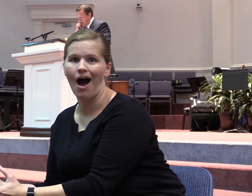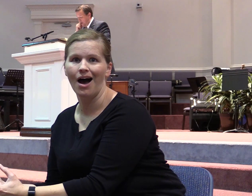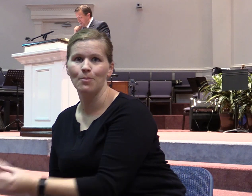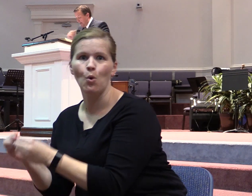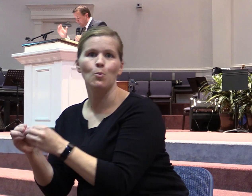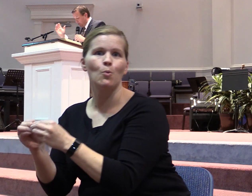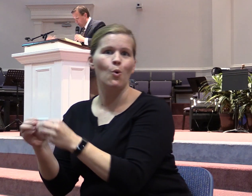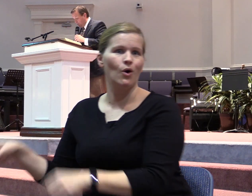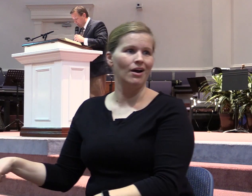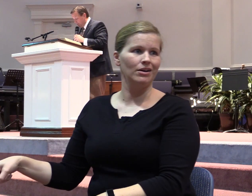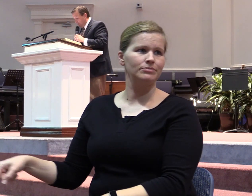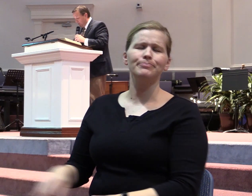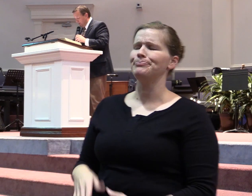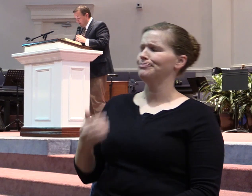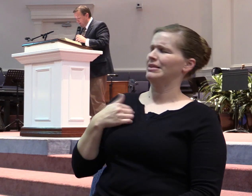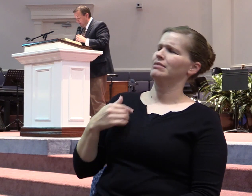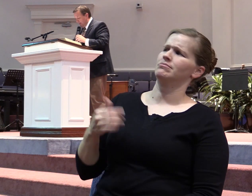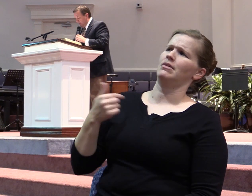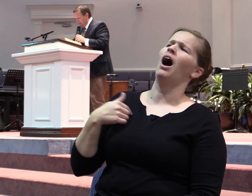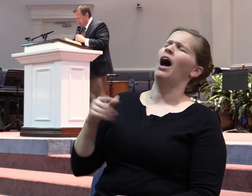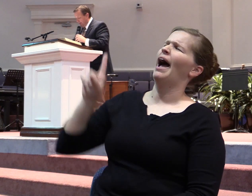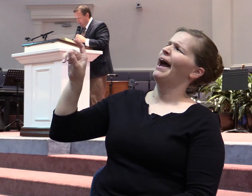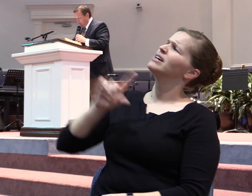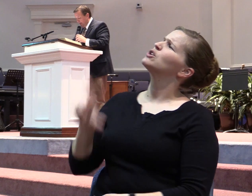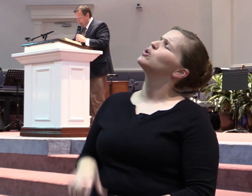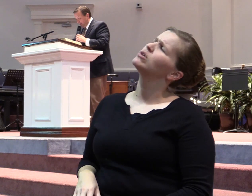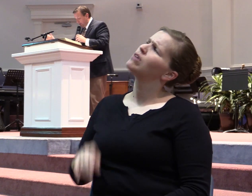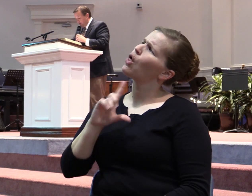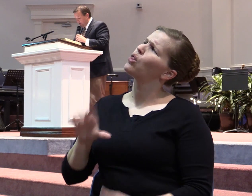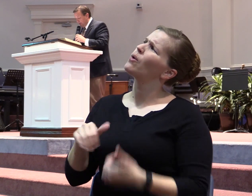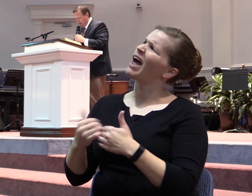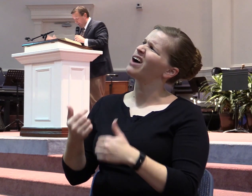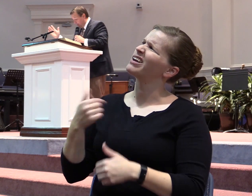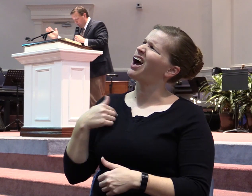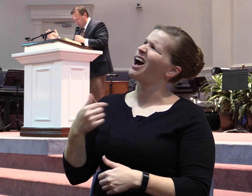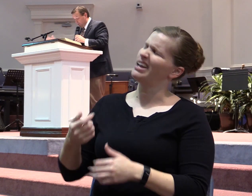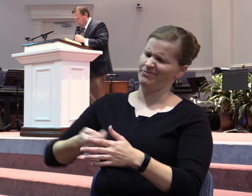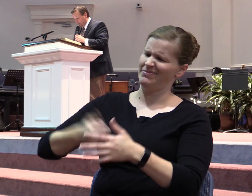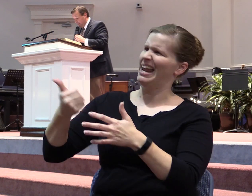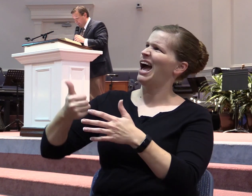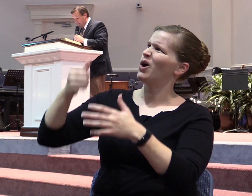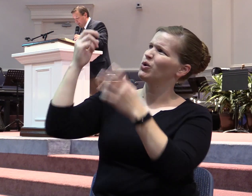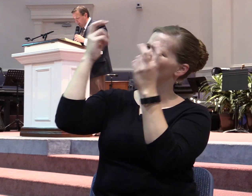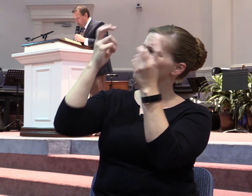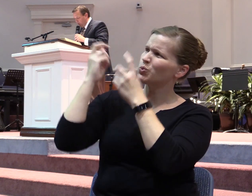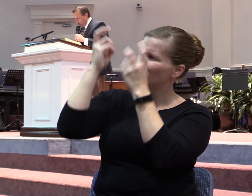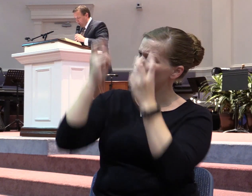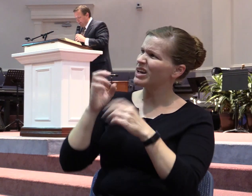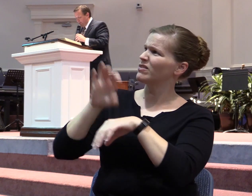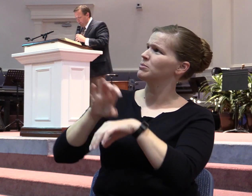I asked the Lord once, I said, Lord, how can I get greed out of the church? And I felt like the Lord spoke back to me and said, you don't want greed out of the